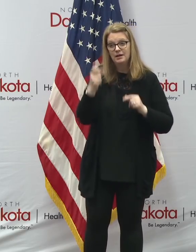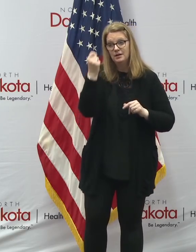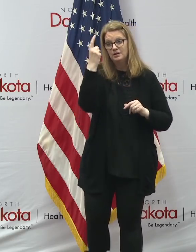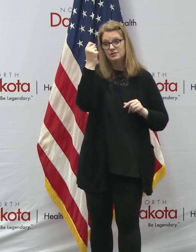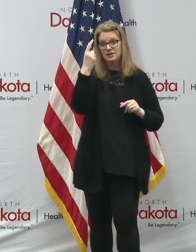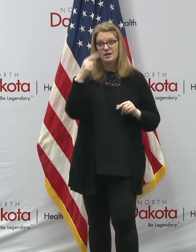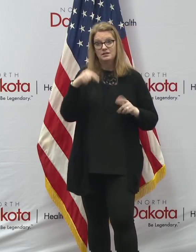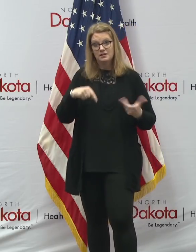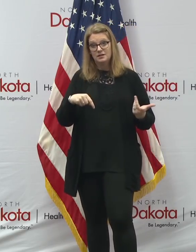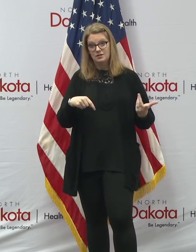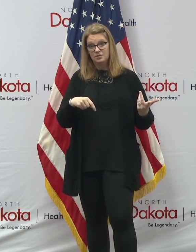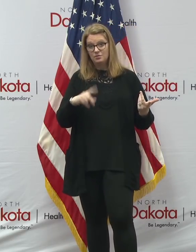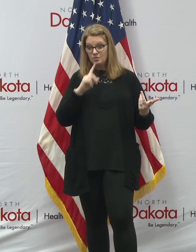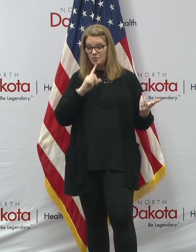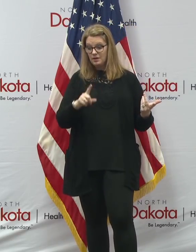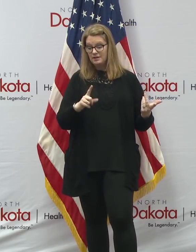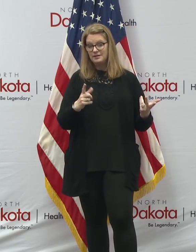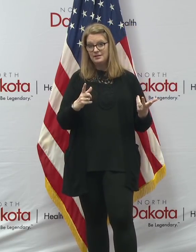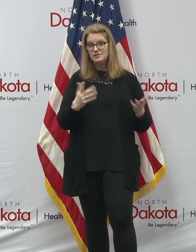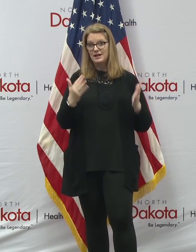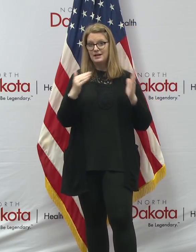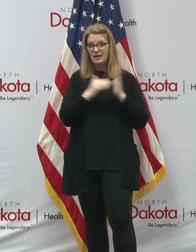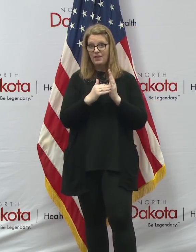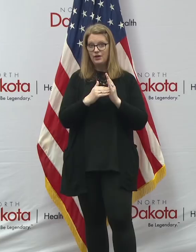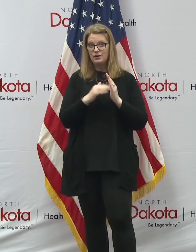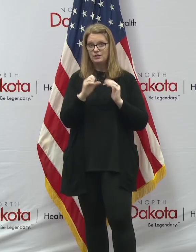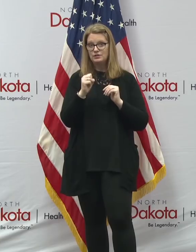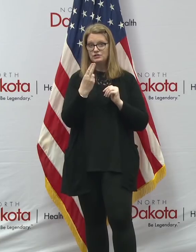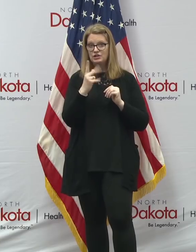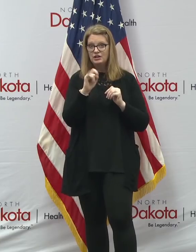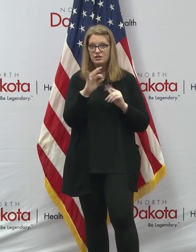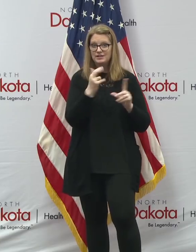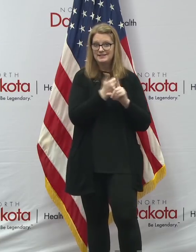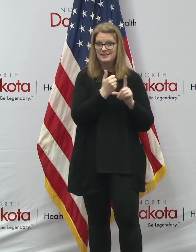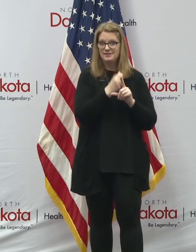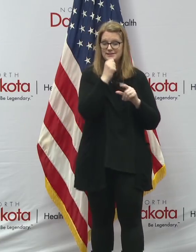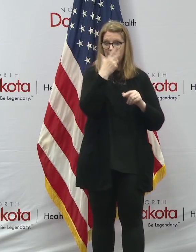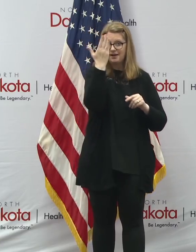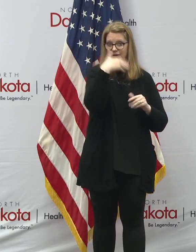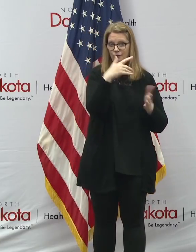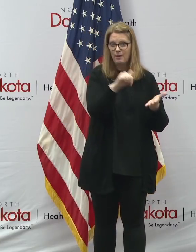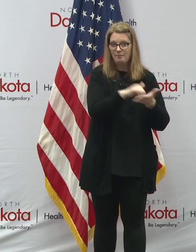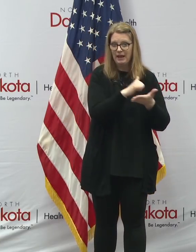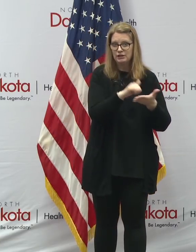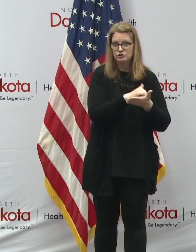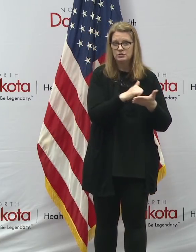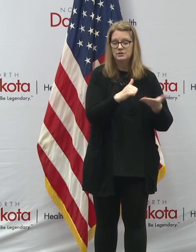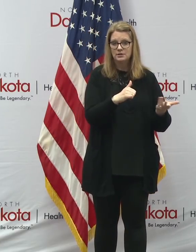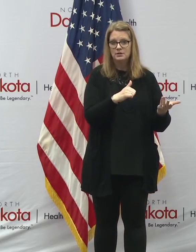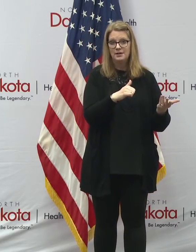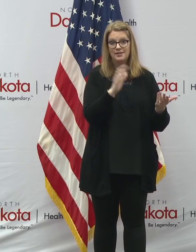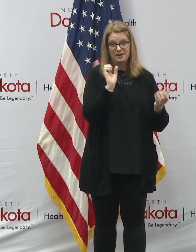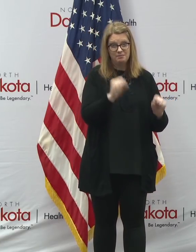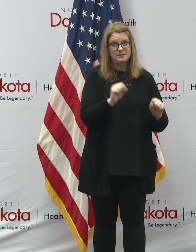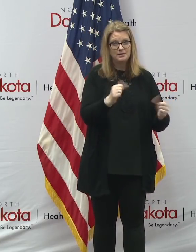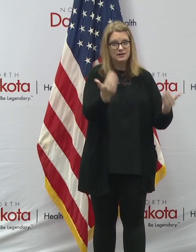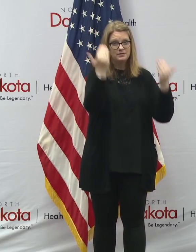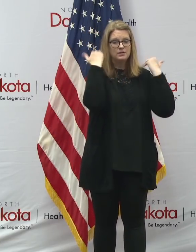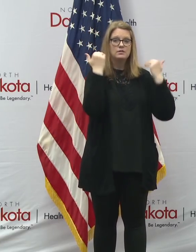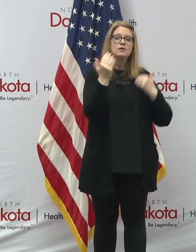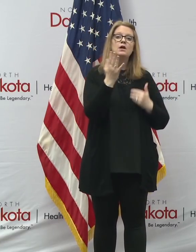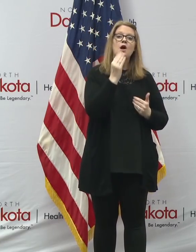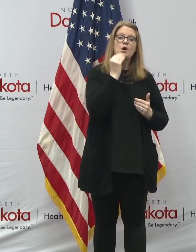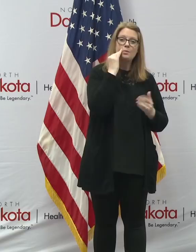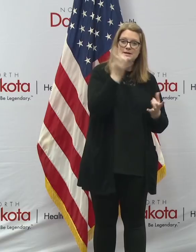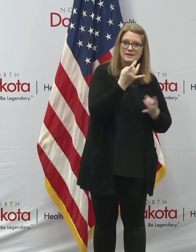another shelter that is not on the front page that could end up becoming overwhelmed. And that's our domestic violence